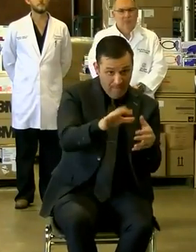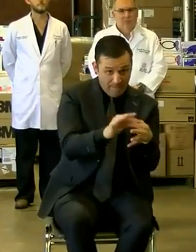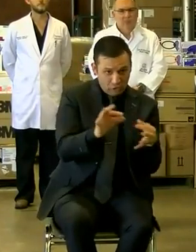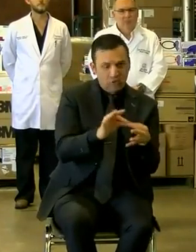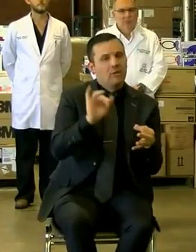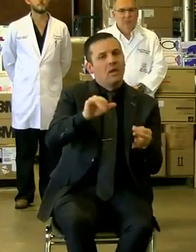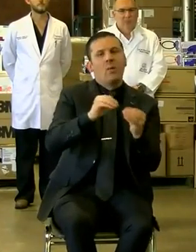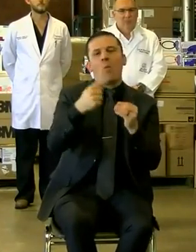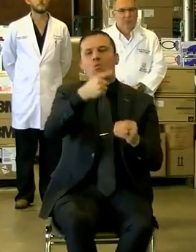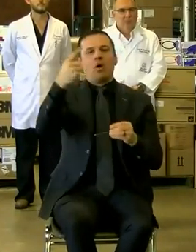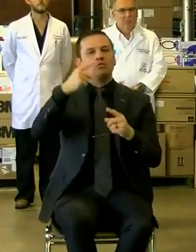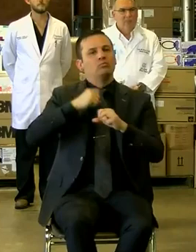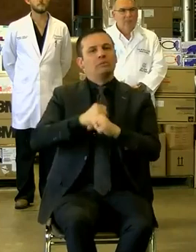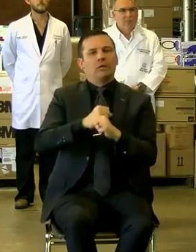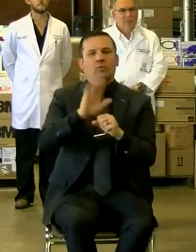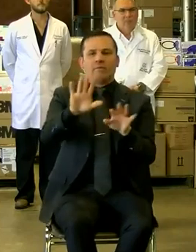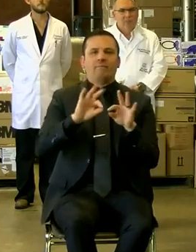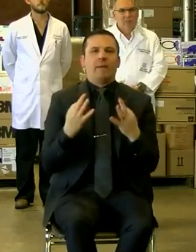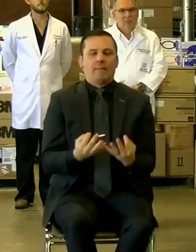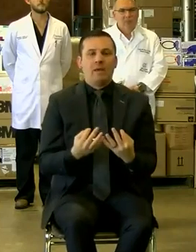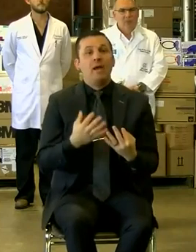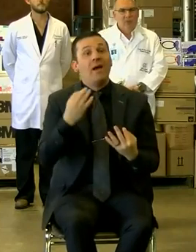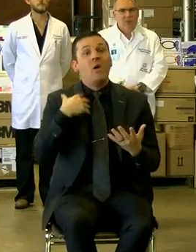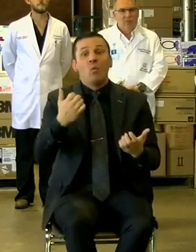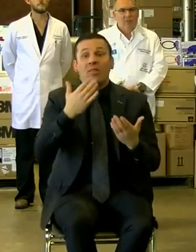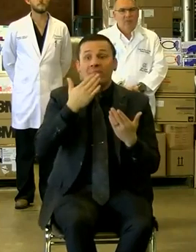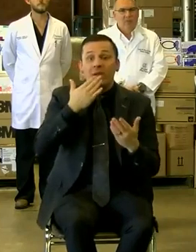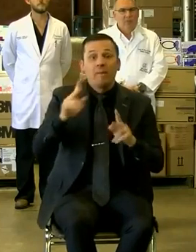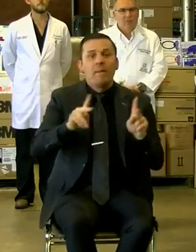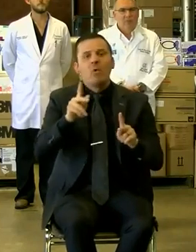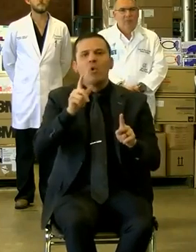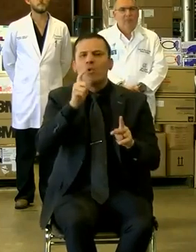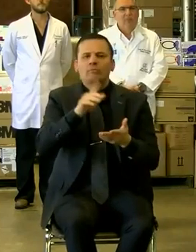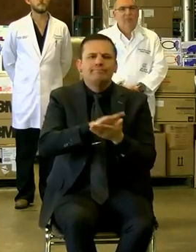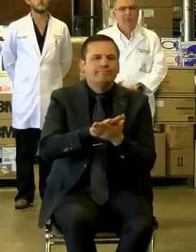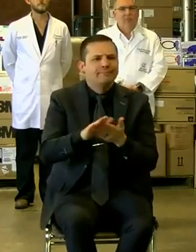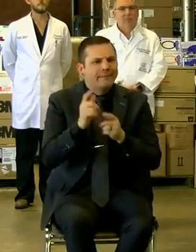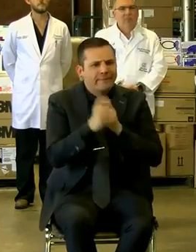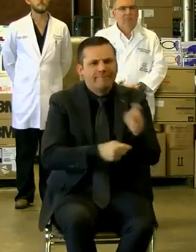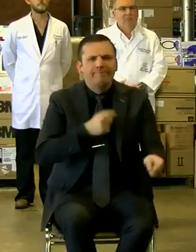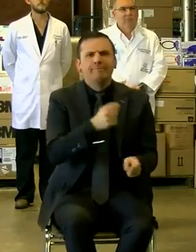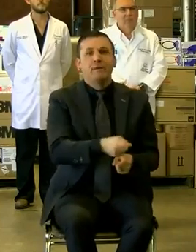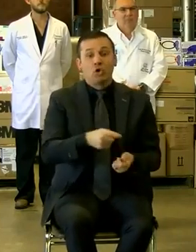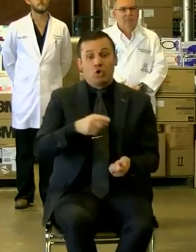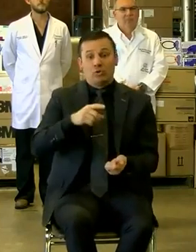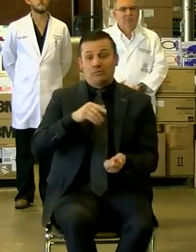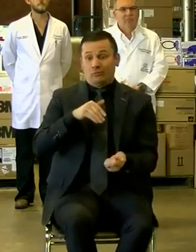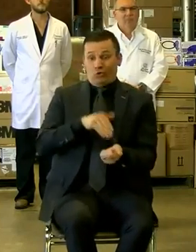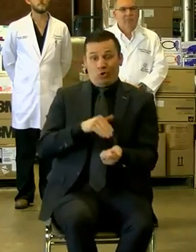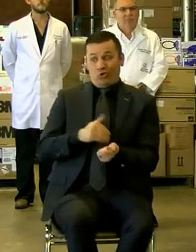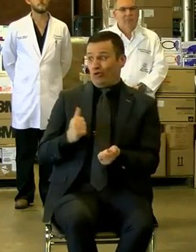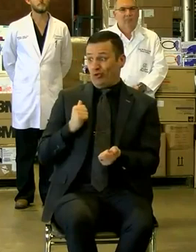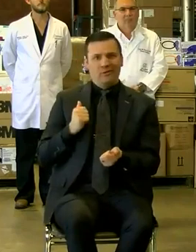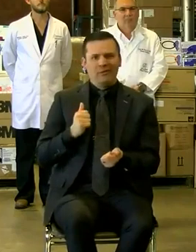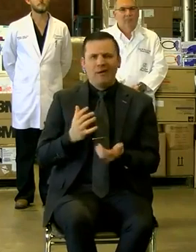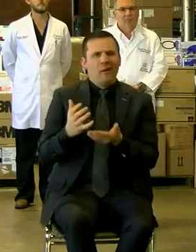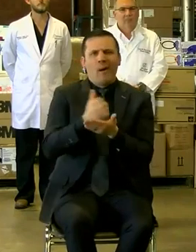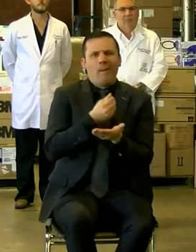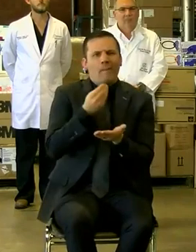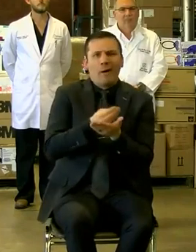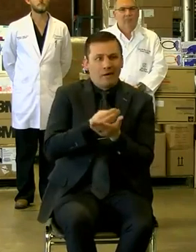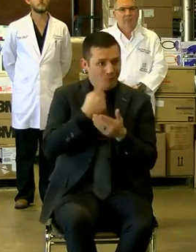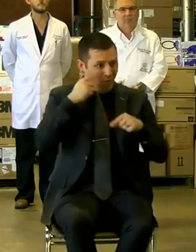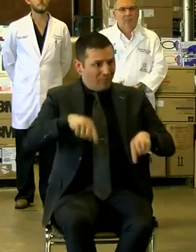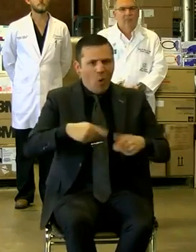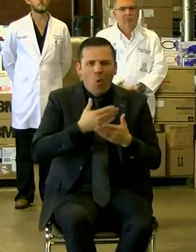your family. Second, I want to thank those that have donated generously. The physicians behind us are not making a dollar on this. And so the work that